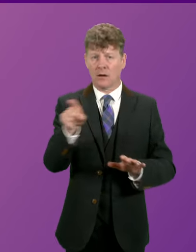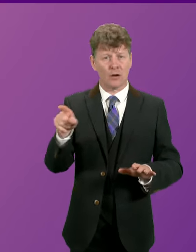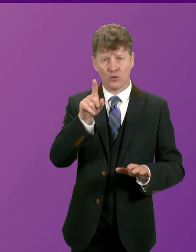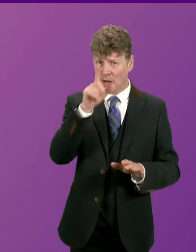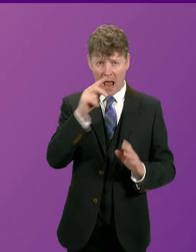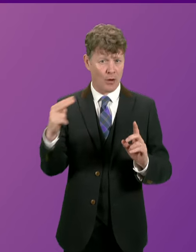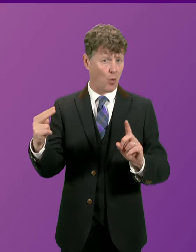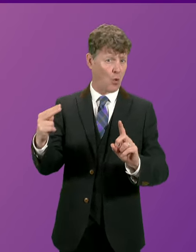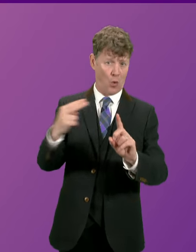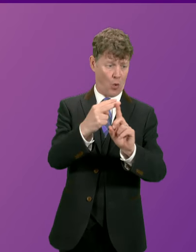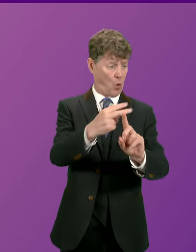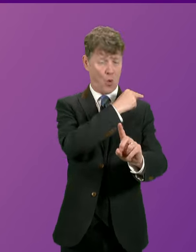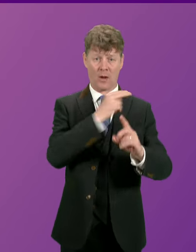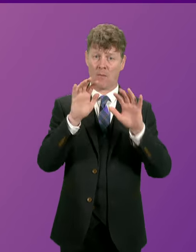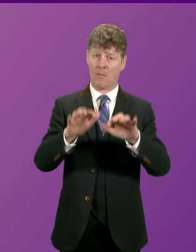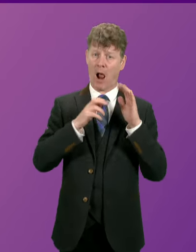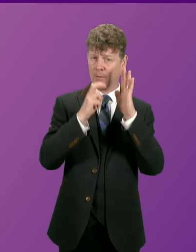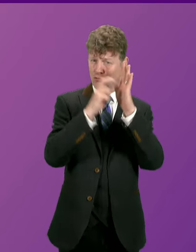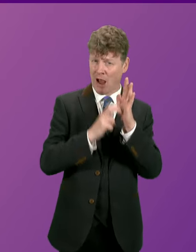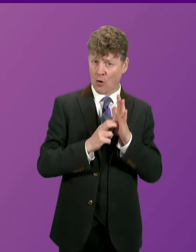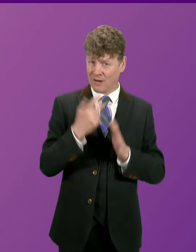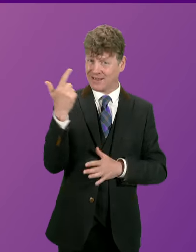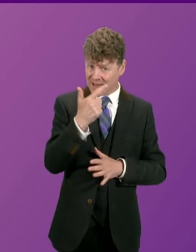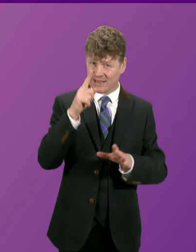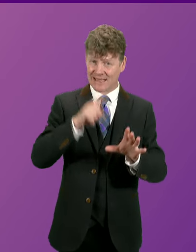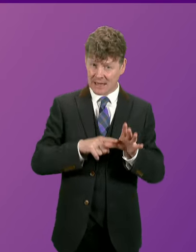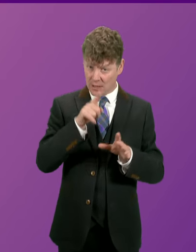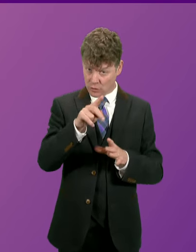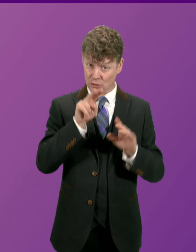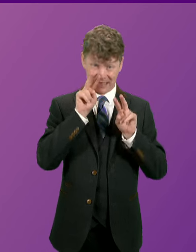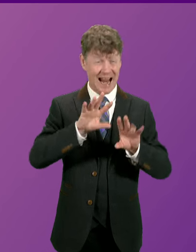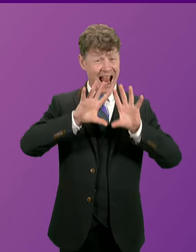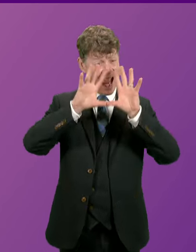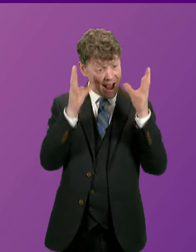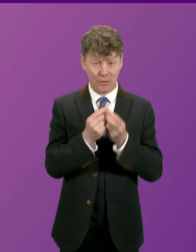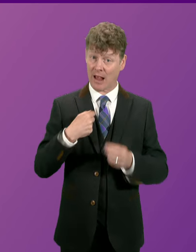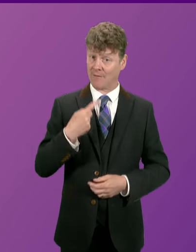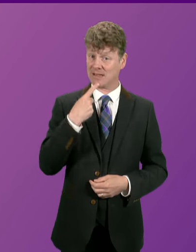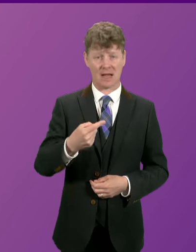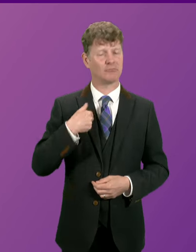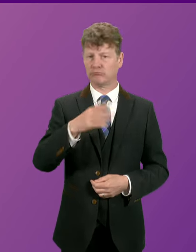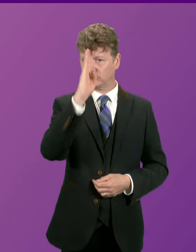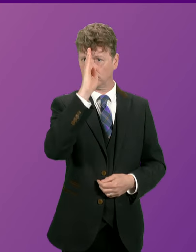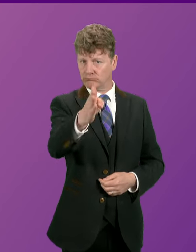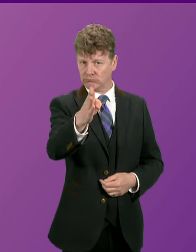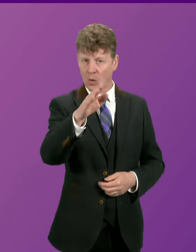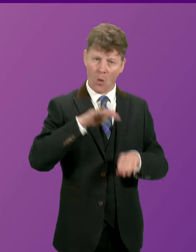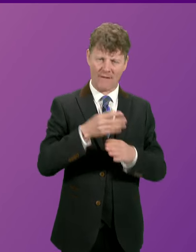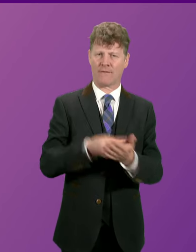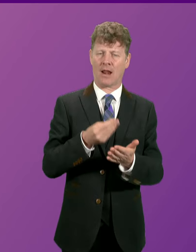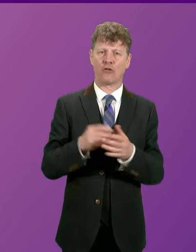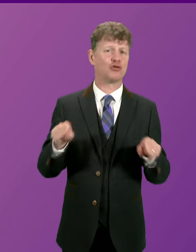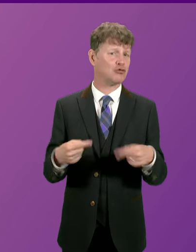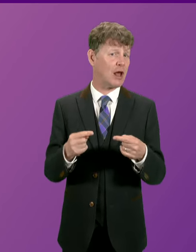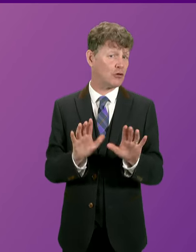things I've said on the parliamentary record over the last 17 years, they will find me being straight with people about the financial challenges we face. also